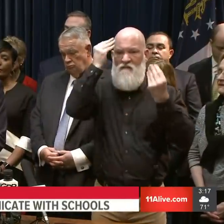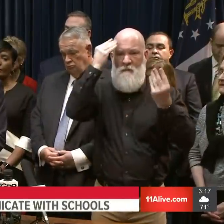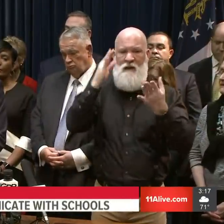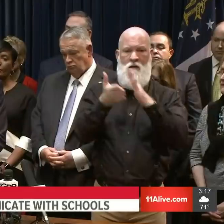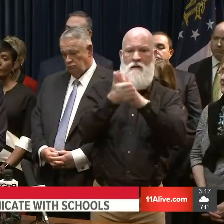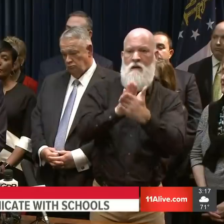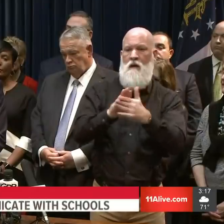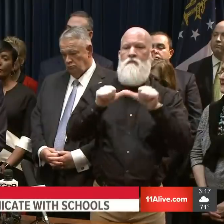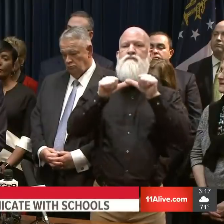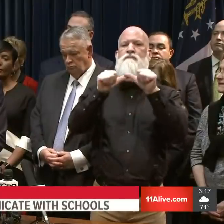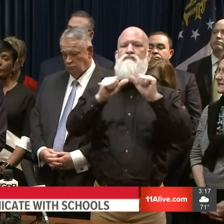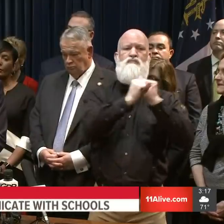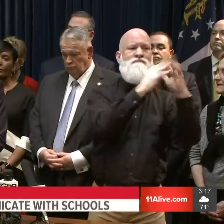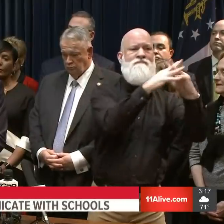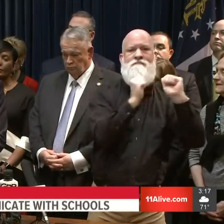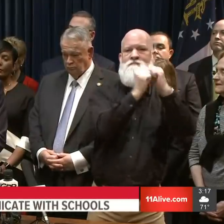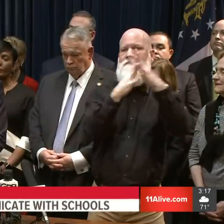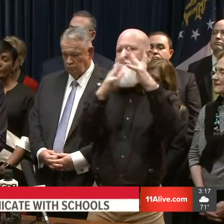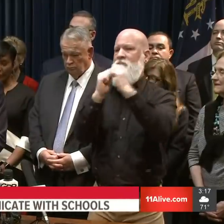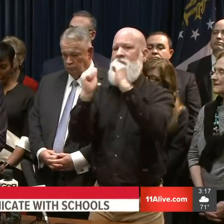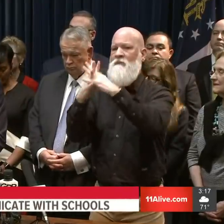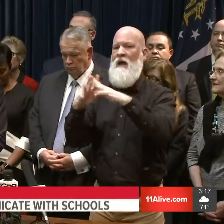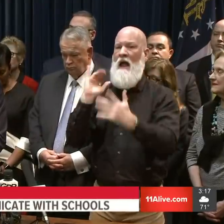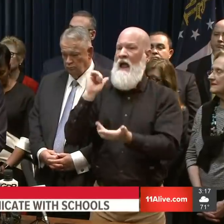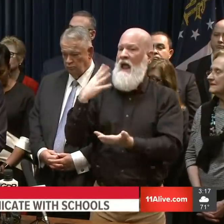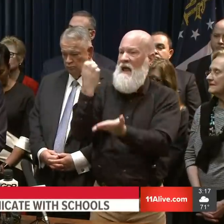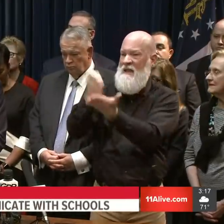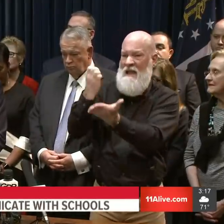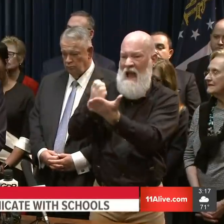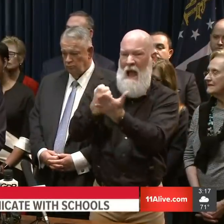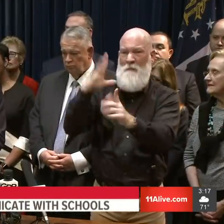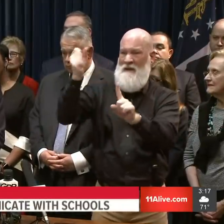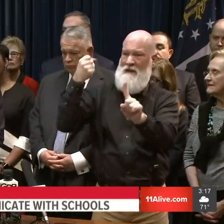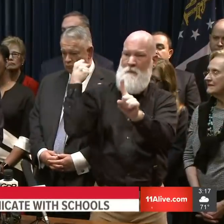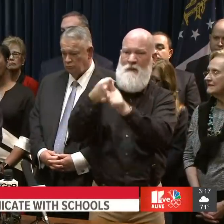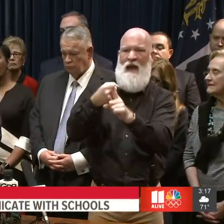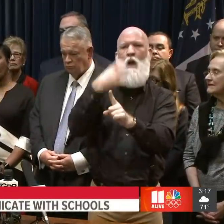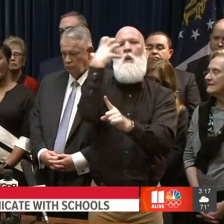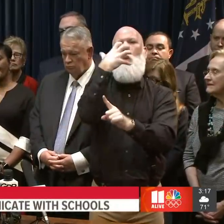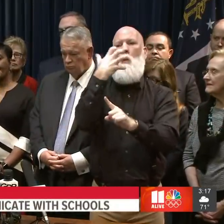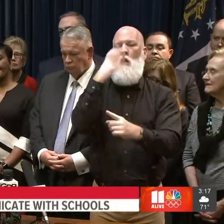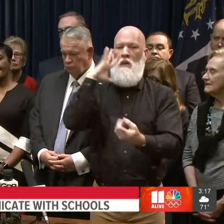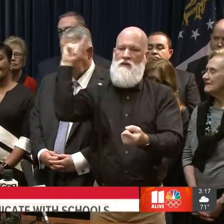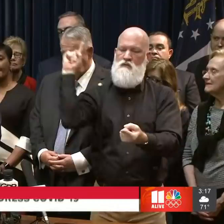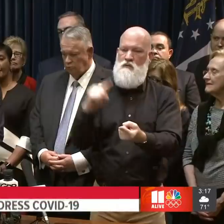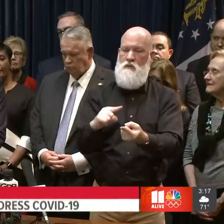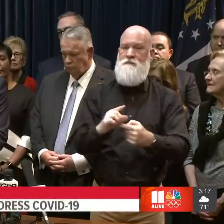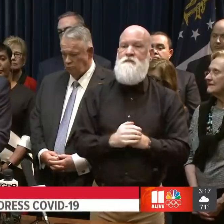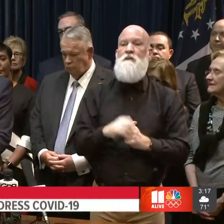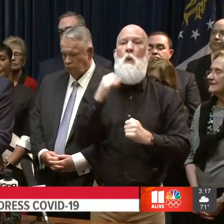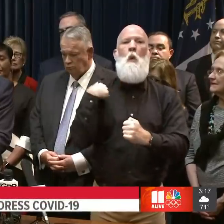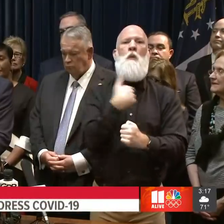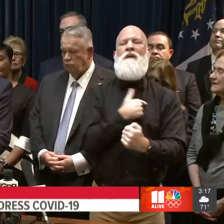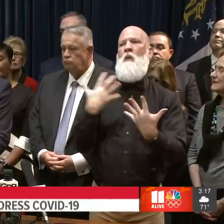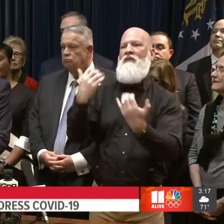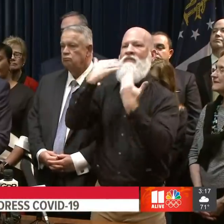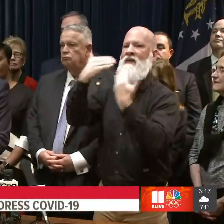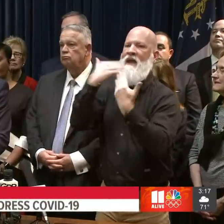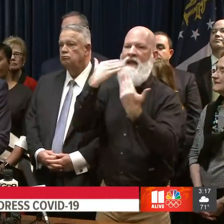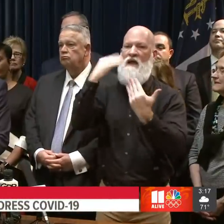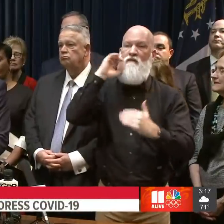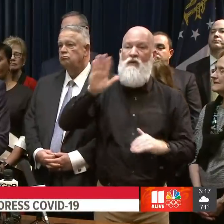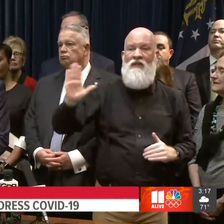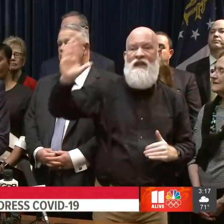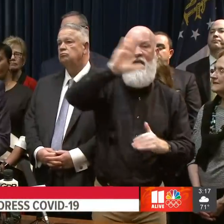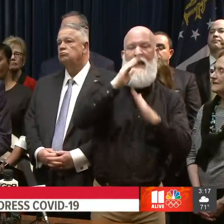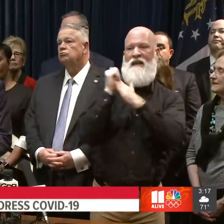I cannot tell you how much I appreciate their solid support and leadership on this issue. With their help, we